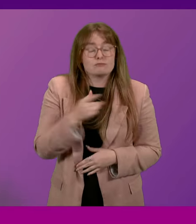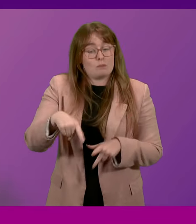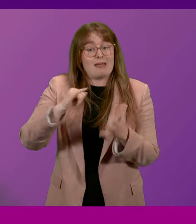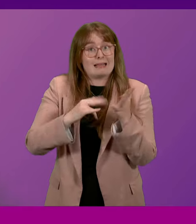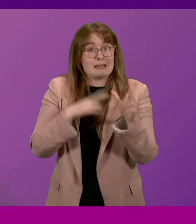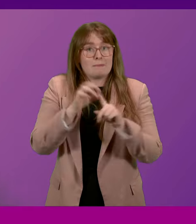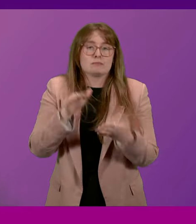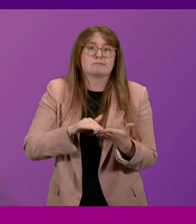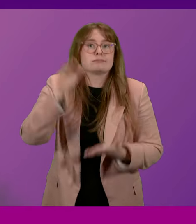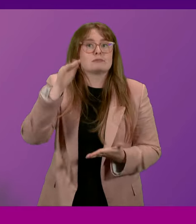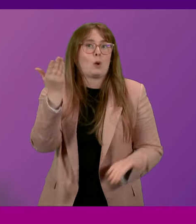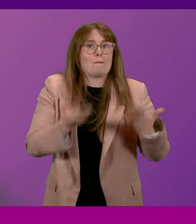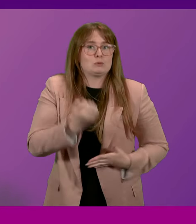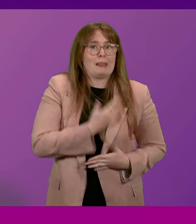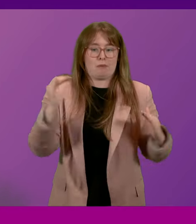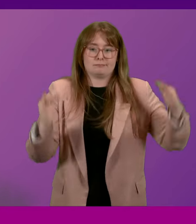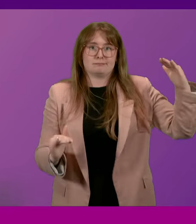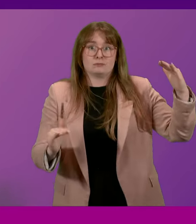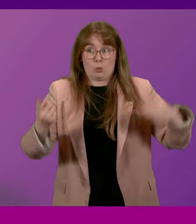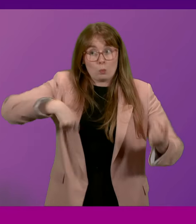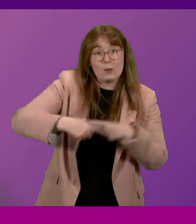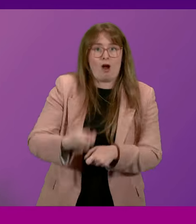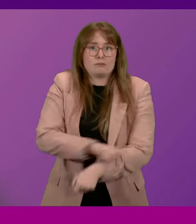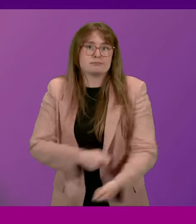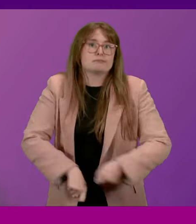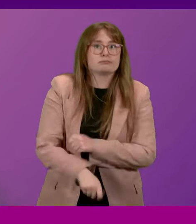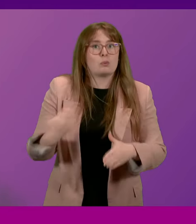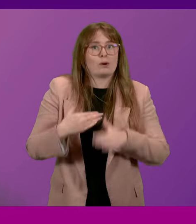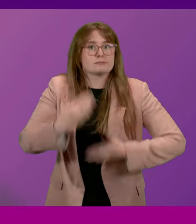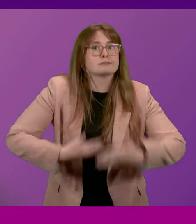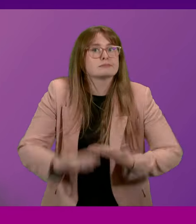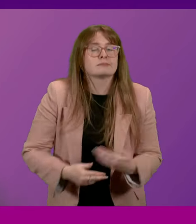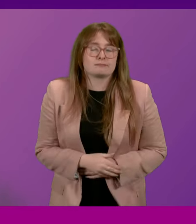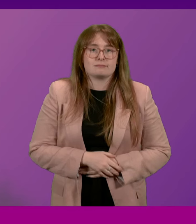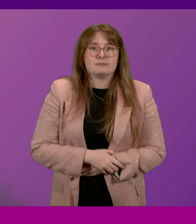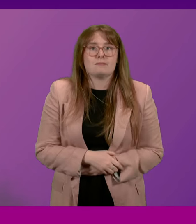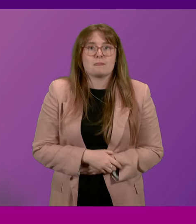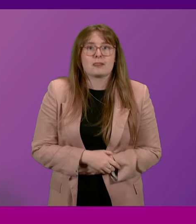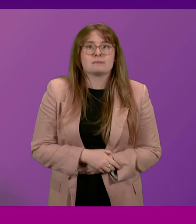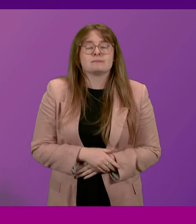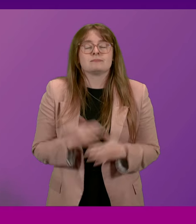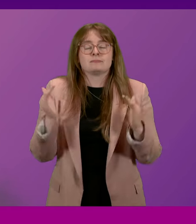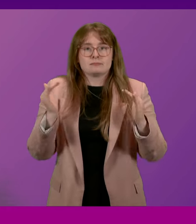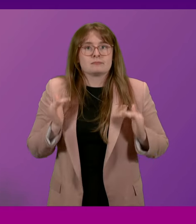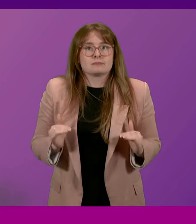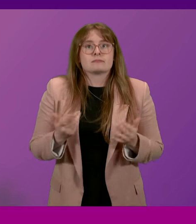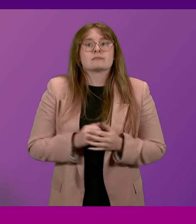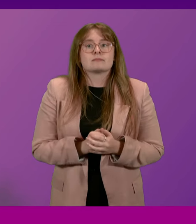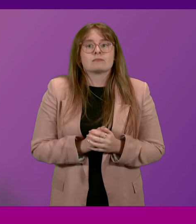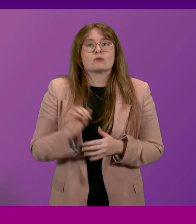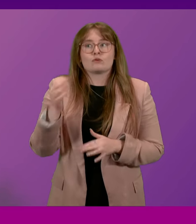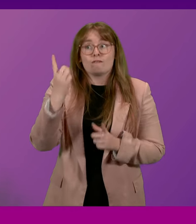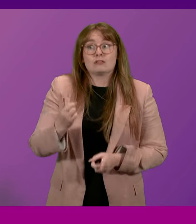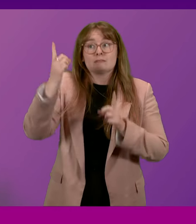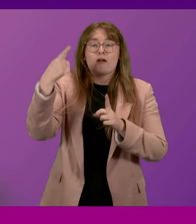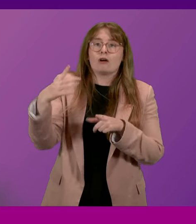,750 homes. So, we're getting on with the job. And Mr Sarwar. Mr Sarwar, the First Minister